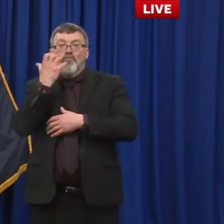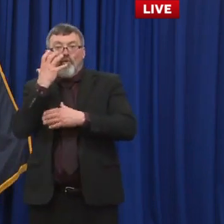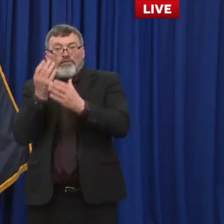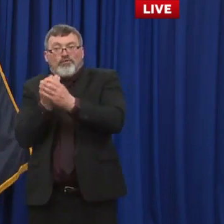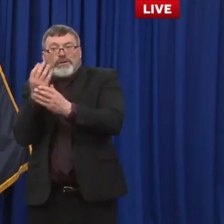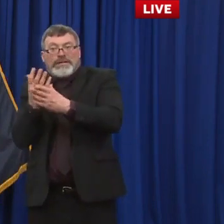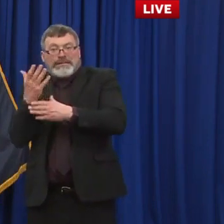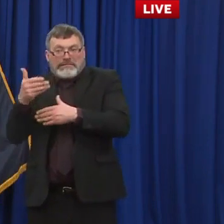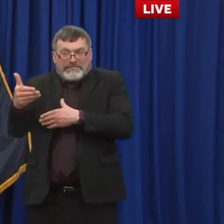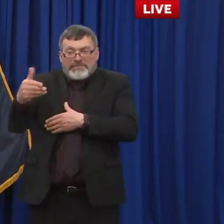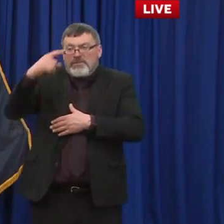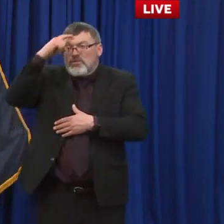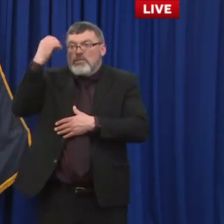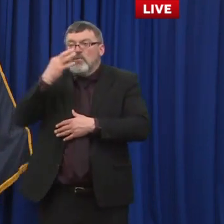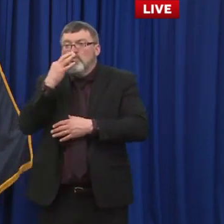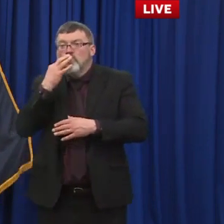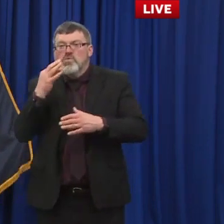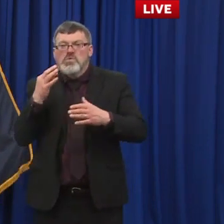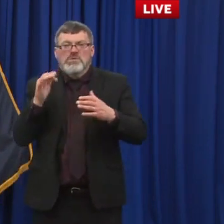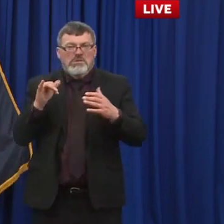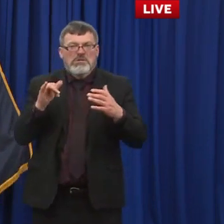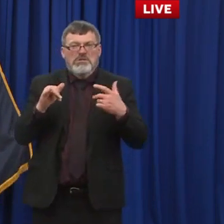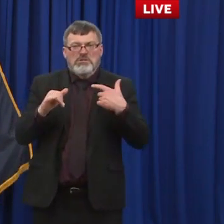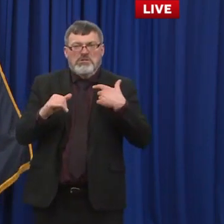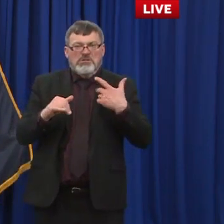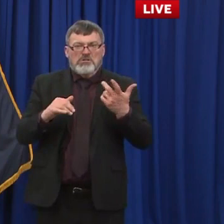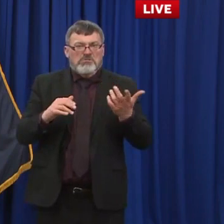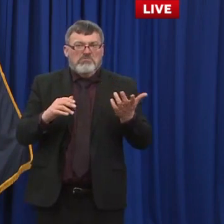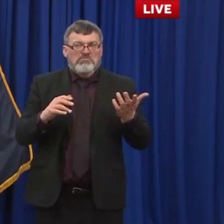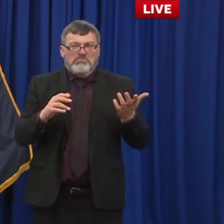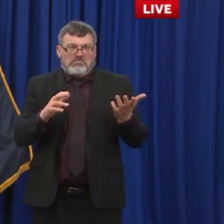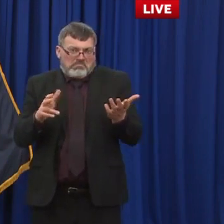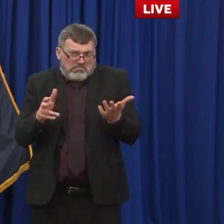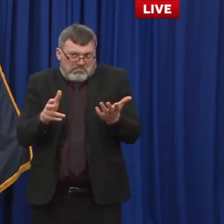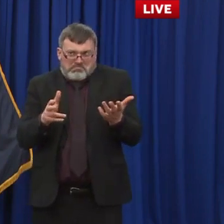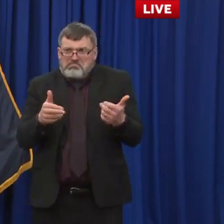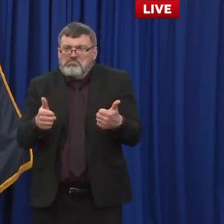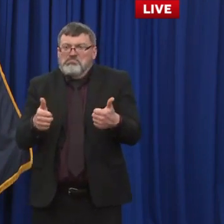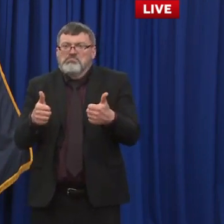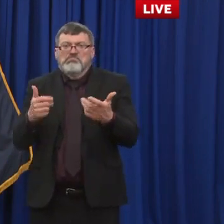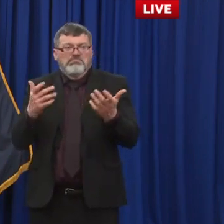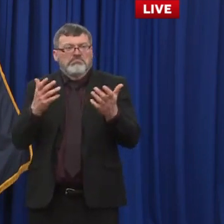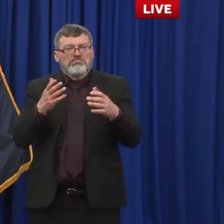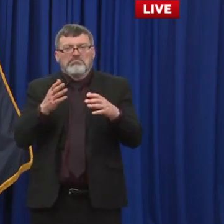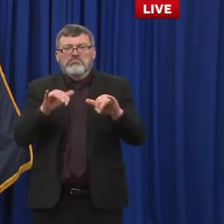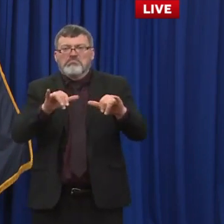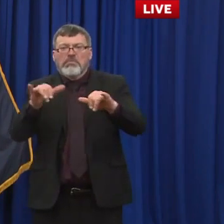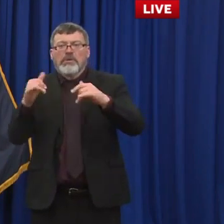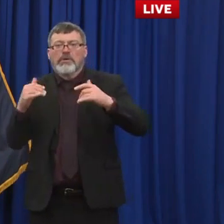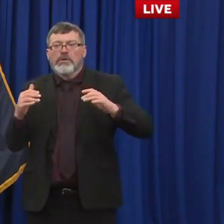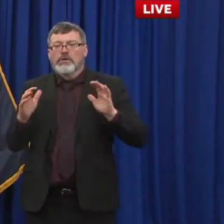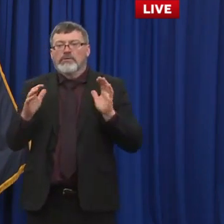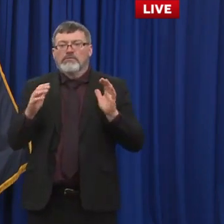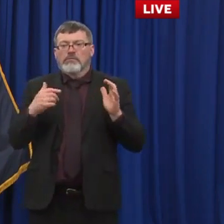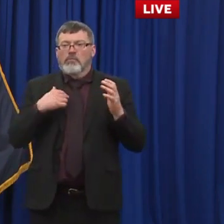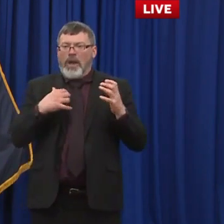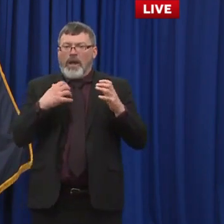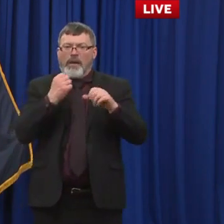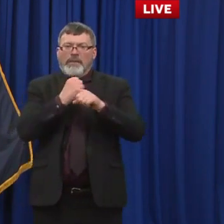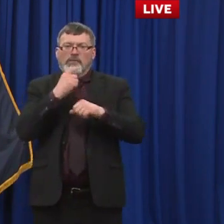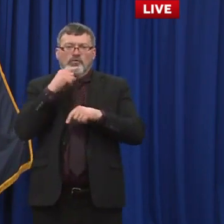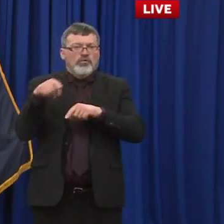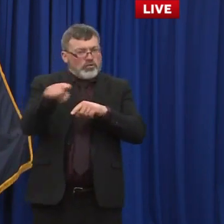not a whole lot has changed and i don't really look at polling i think the poll said yes you know people understand the hows and whys of what we're doing